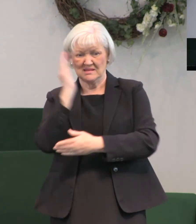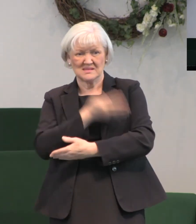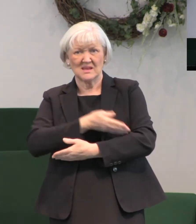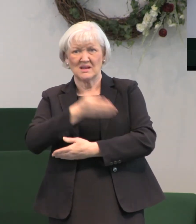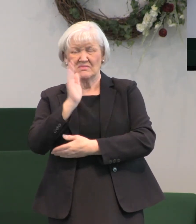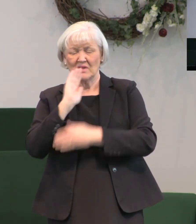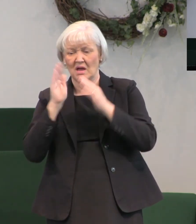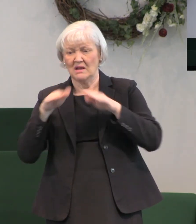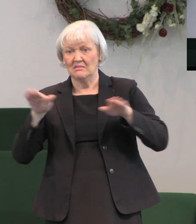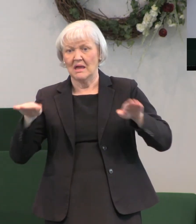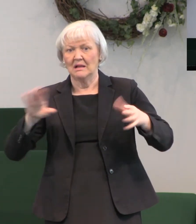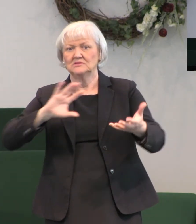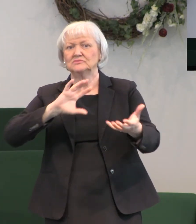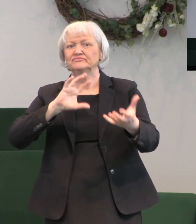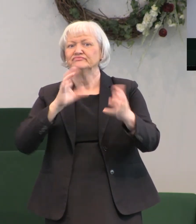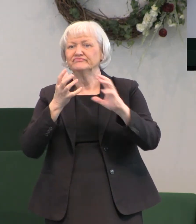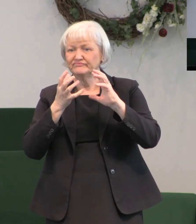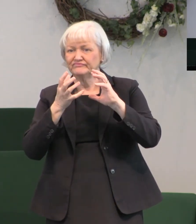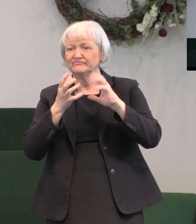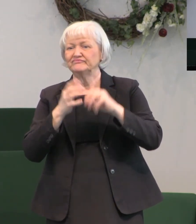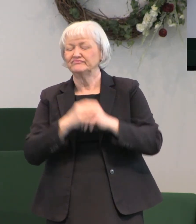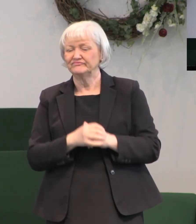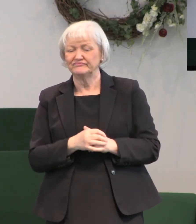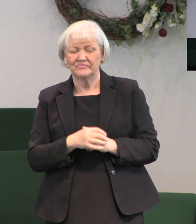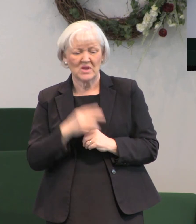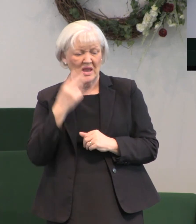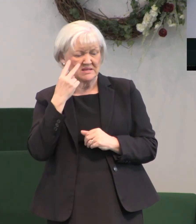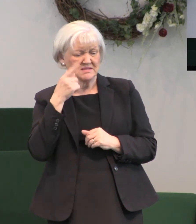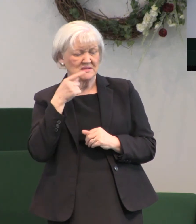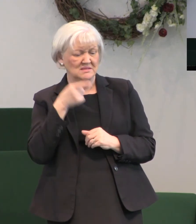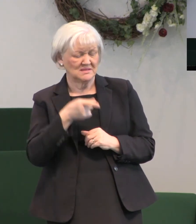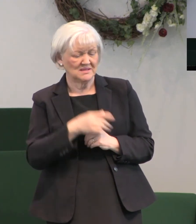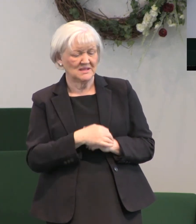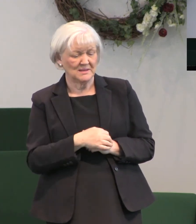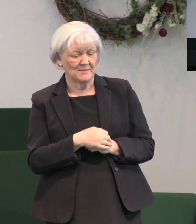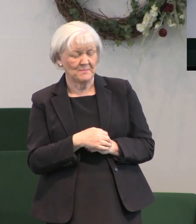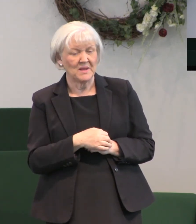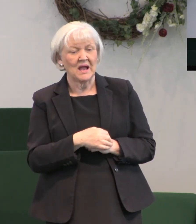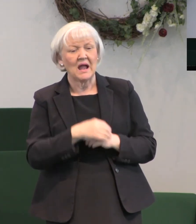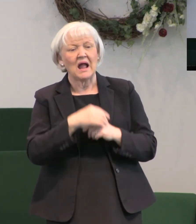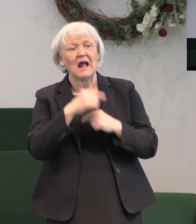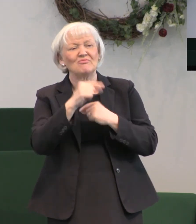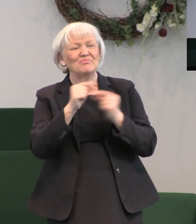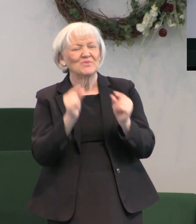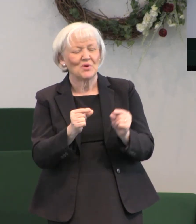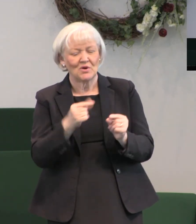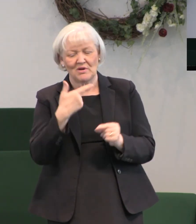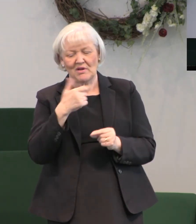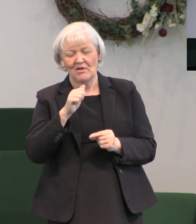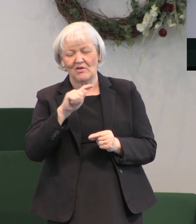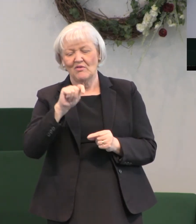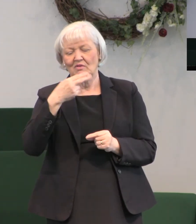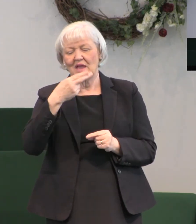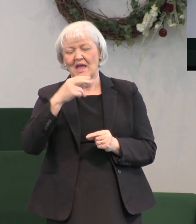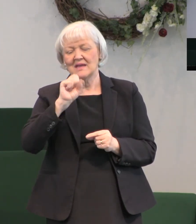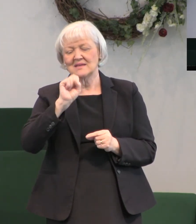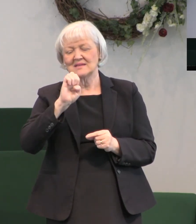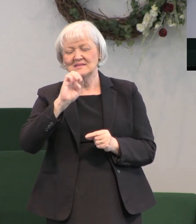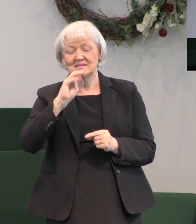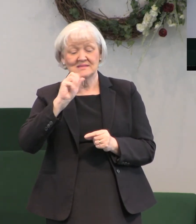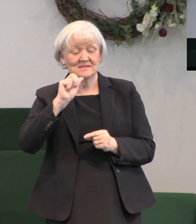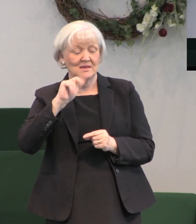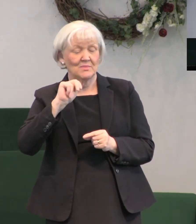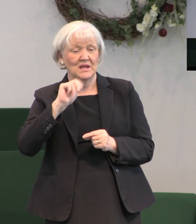understand why they saw him when he went to the garden of Gethsemane and prayed and the